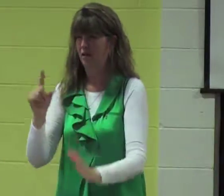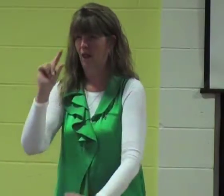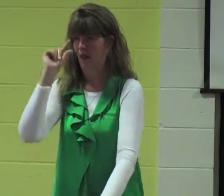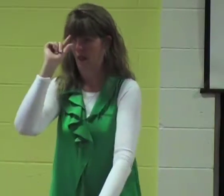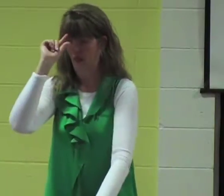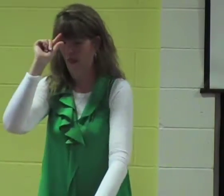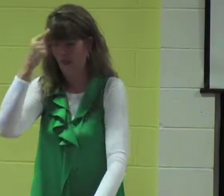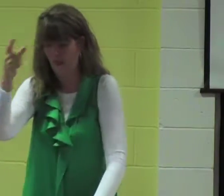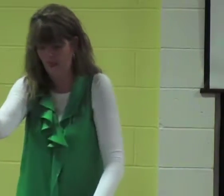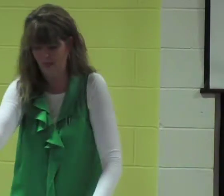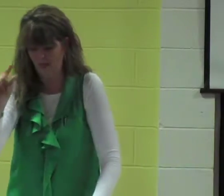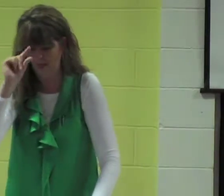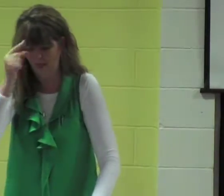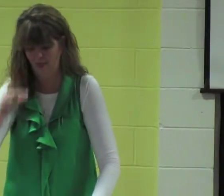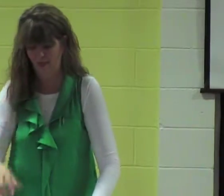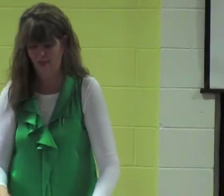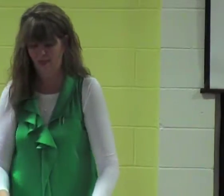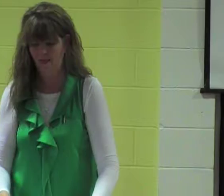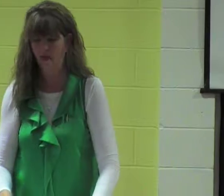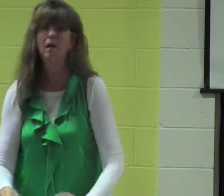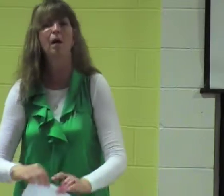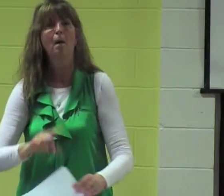-sacrificing and following Jesus.